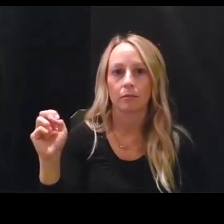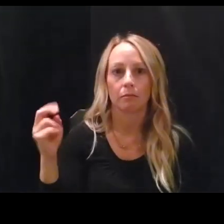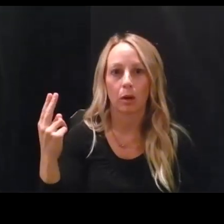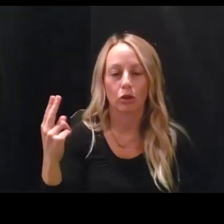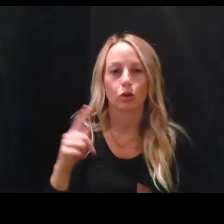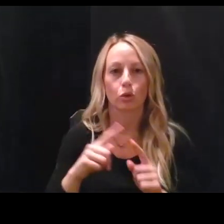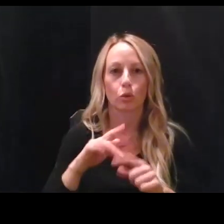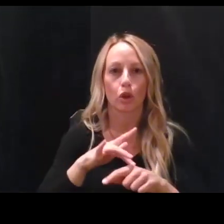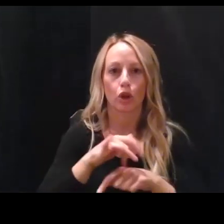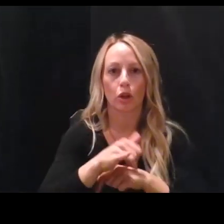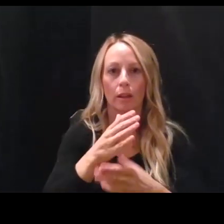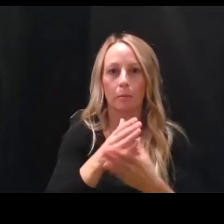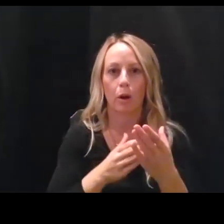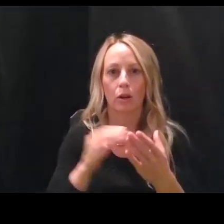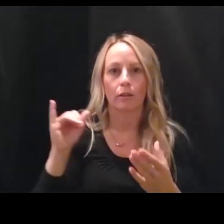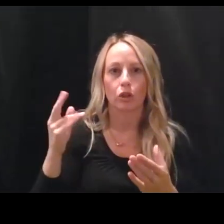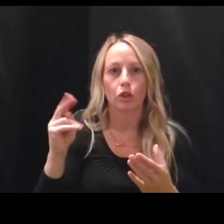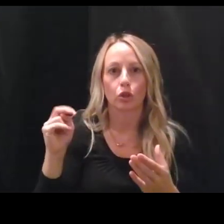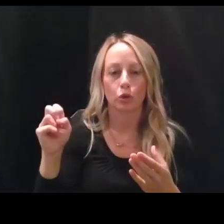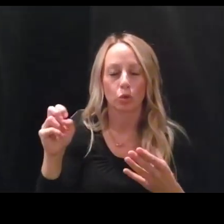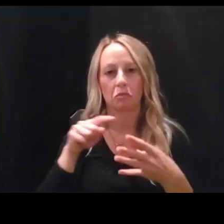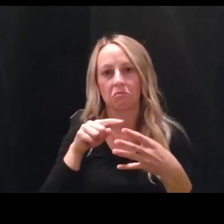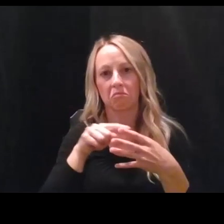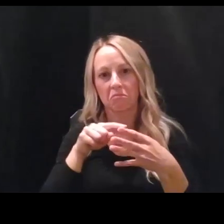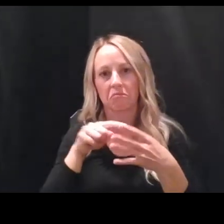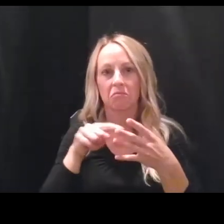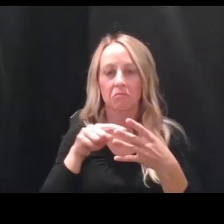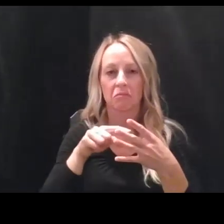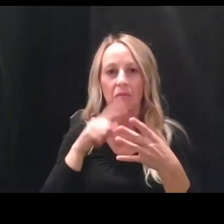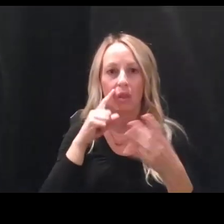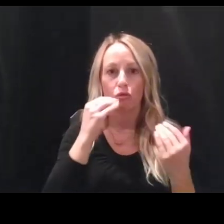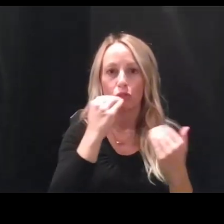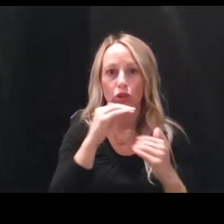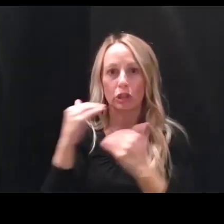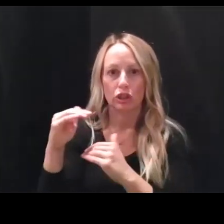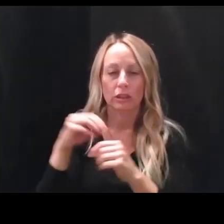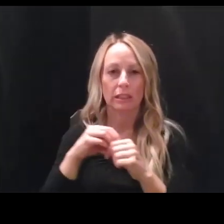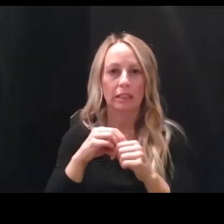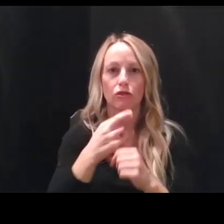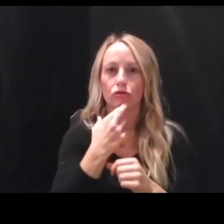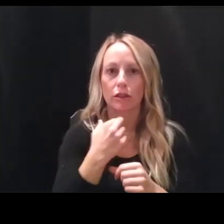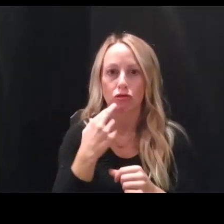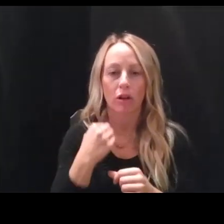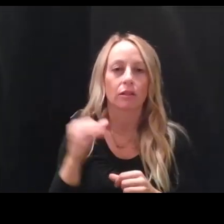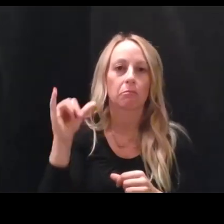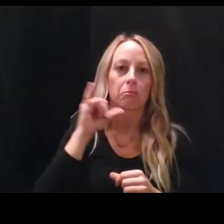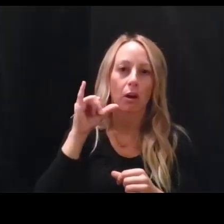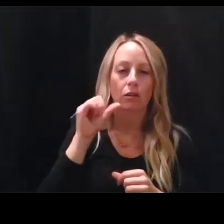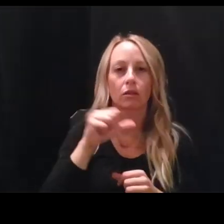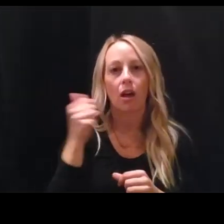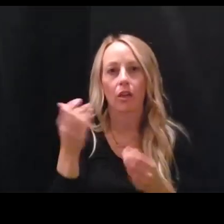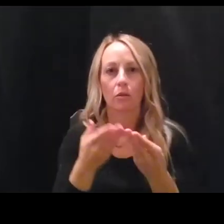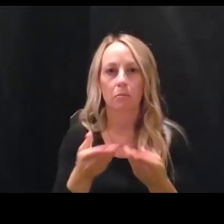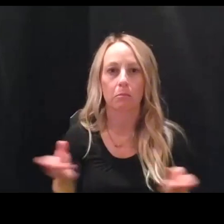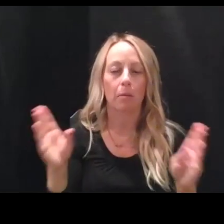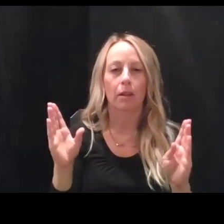of June, uh, there were restrictions on restaurants and, uh, bars and other public gathering places.